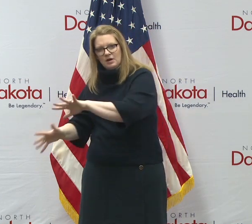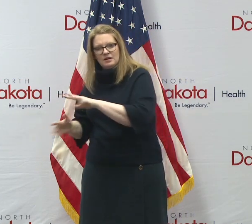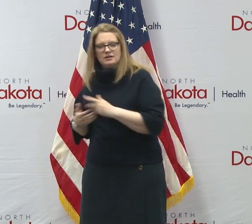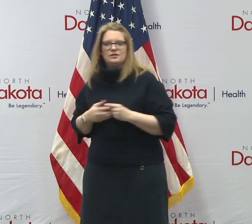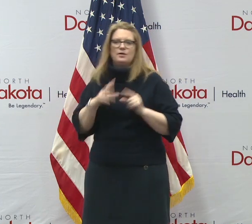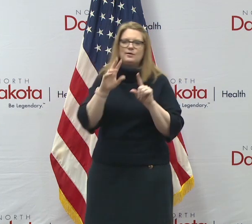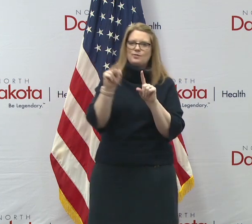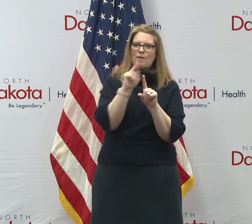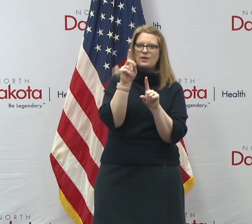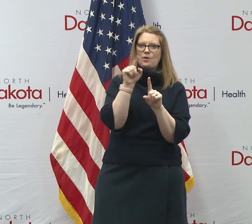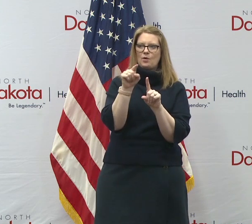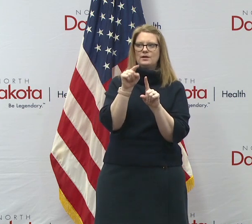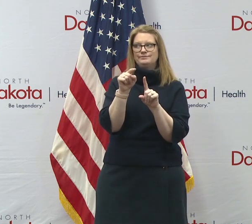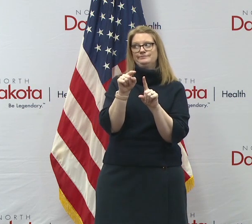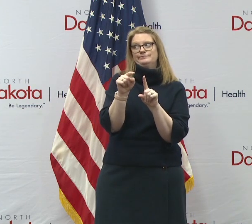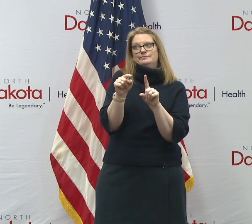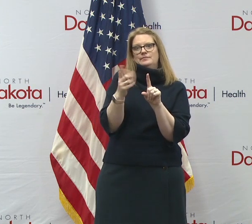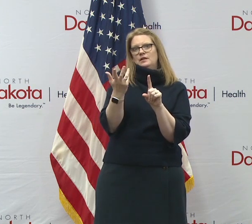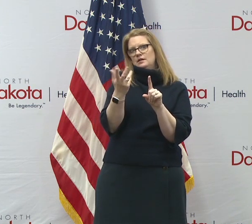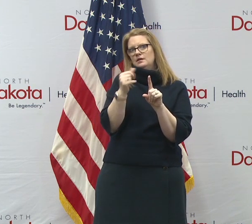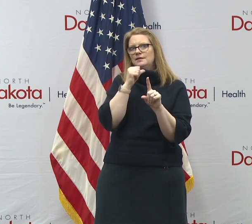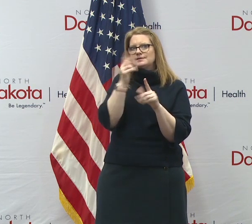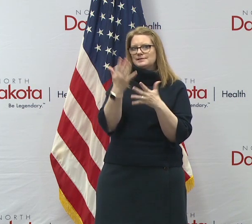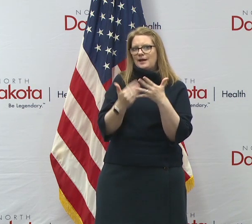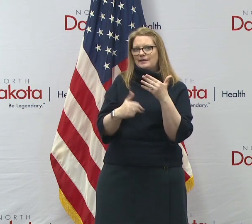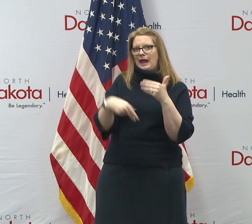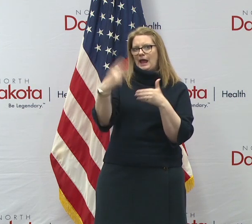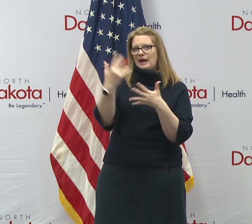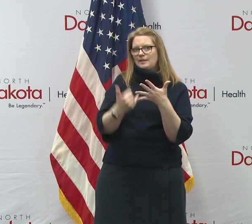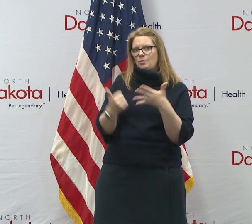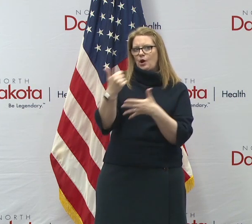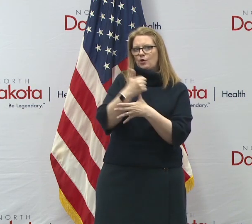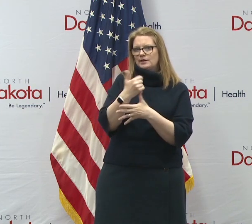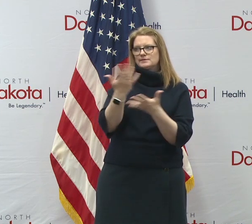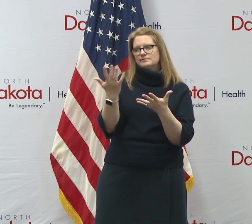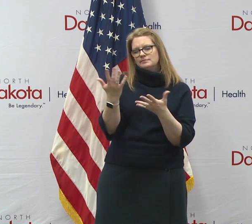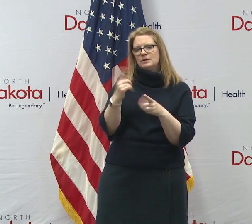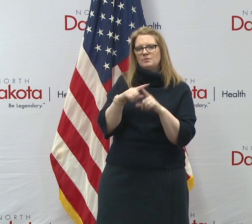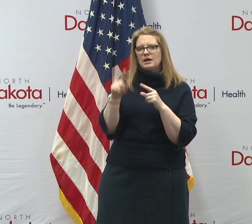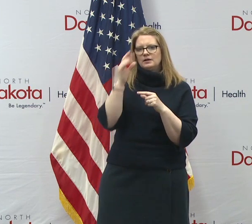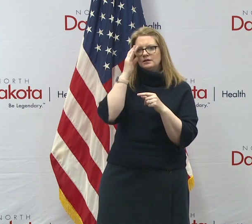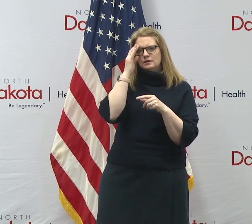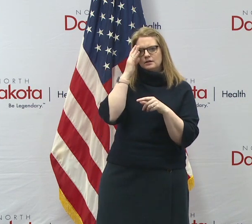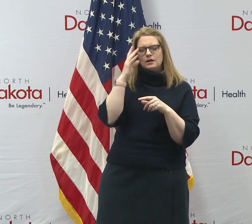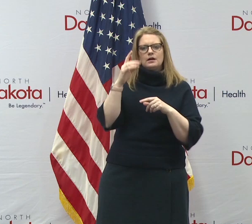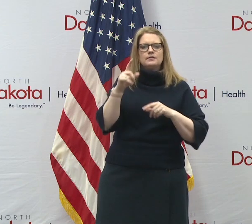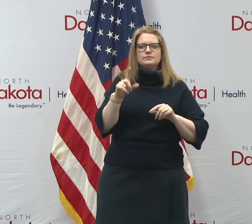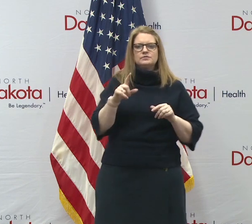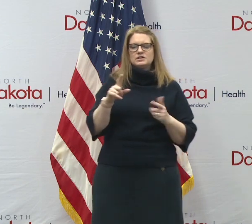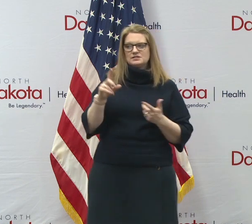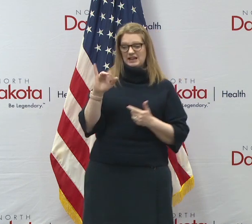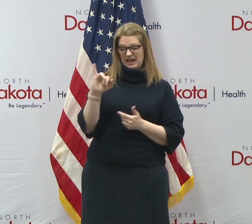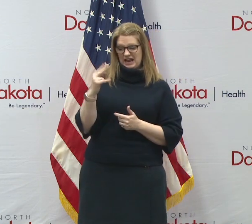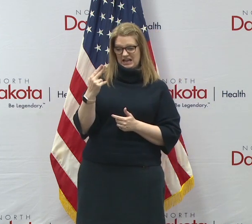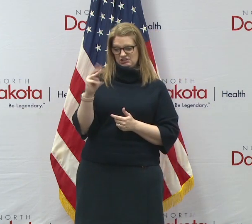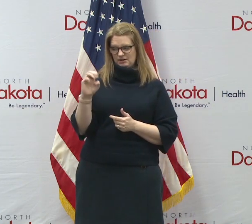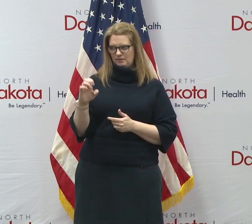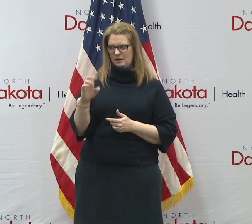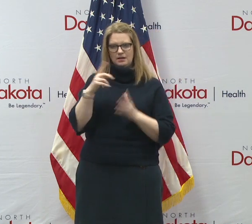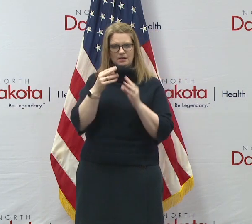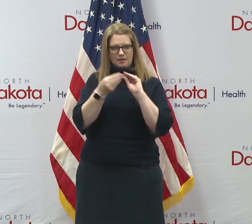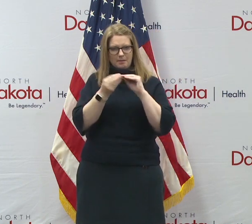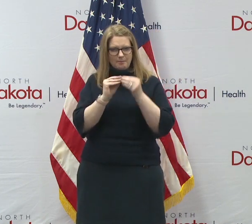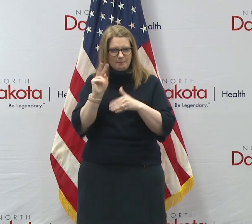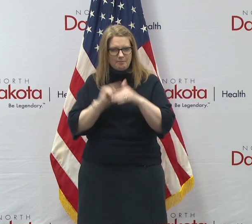North Dakota is not apparently on their high in their priority list right now. Uh, but I would just ask that everybody completely disregard that. It, it's